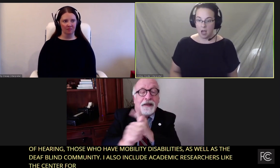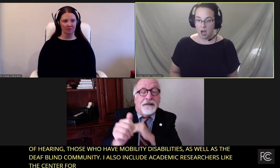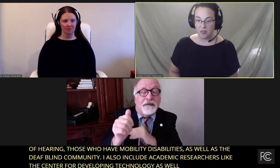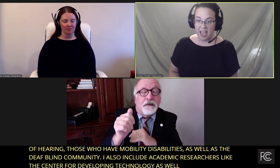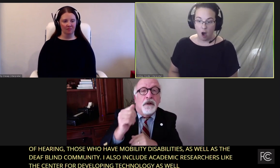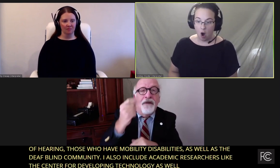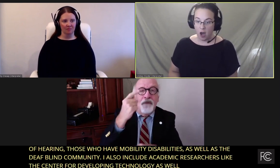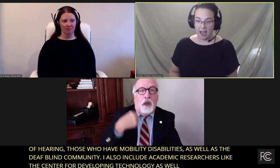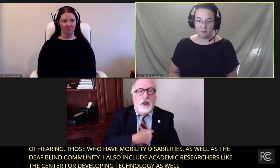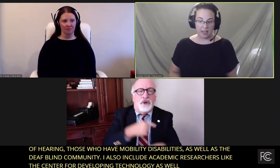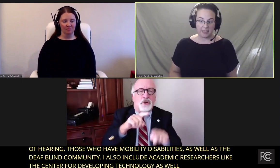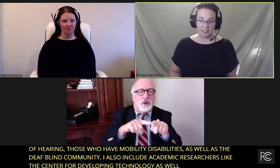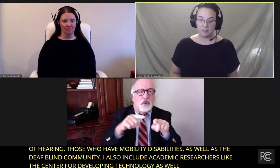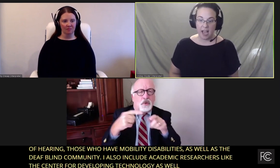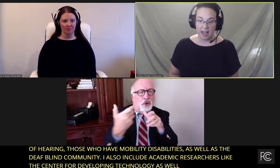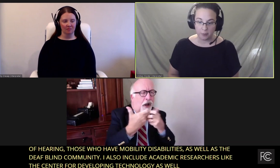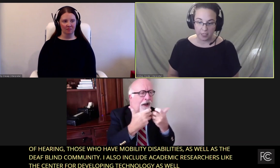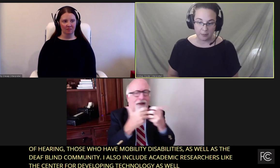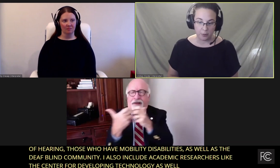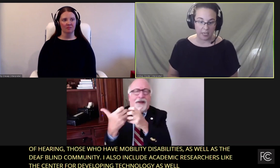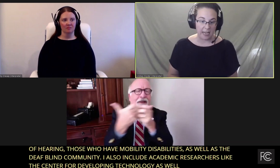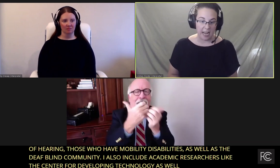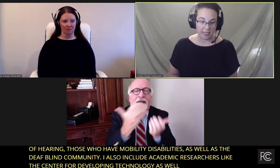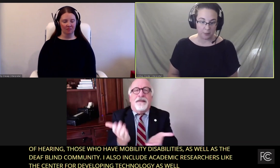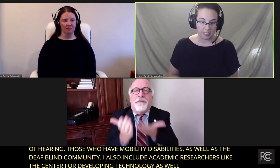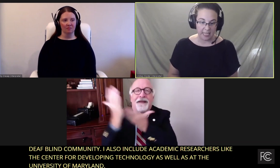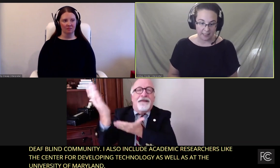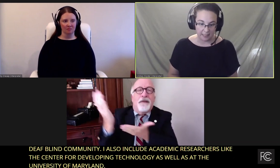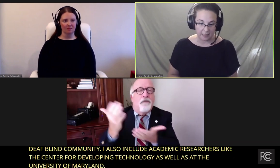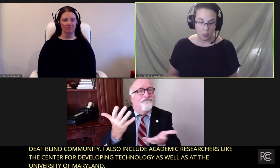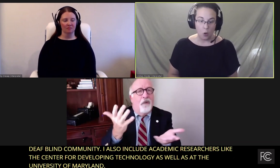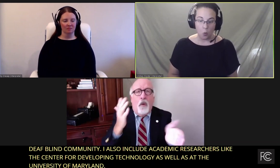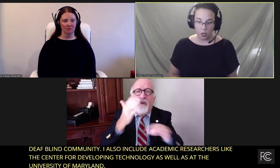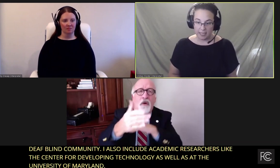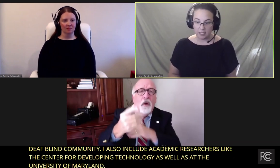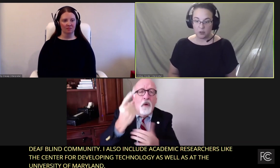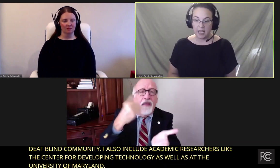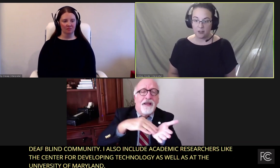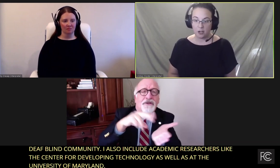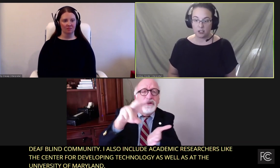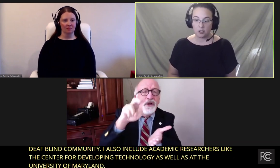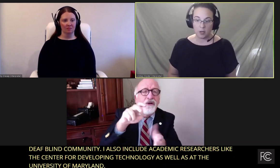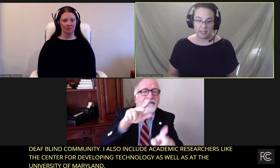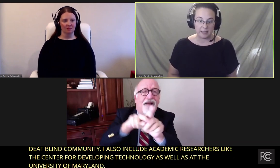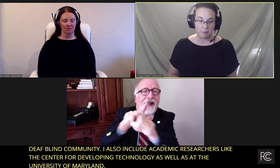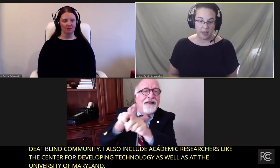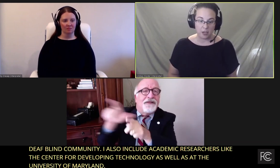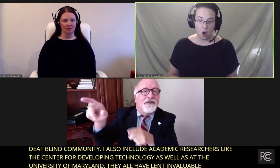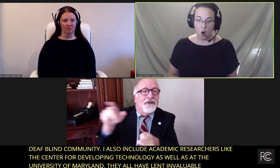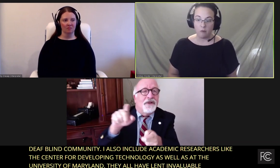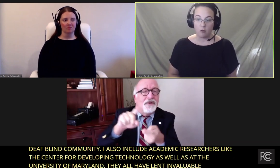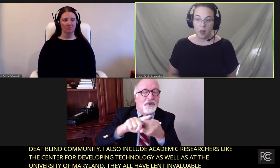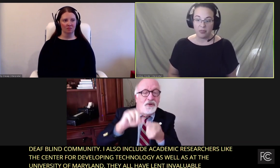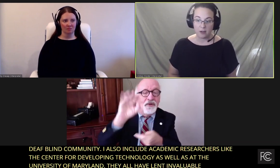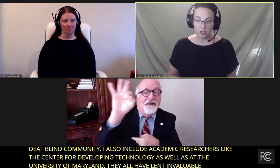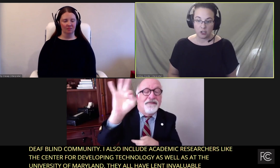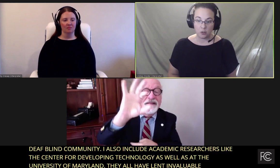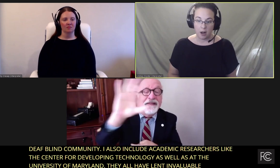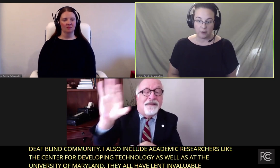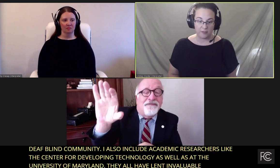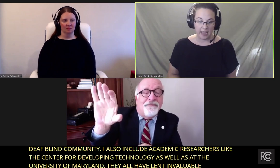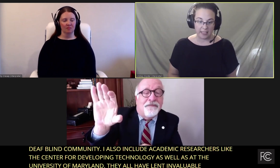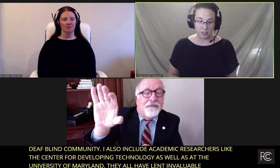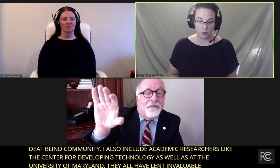And they all have lent invaluable input and expertise working together to jointly submit over 1